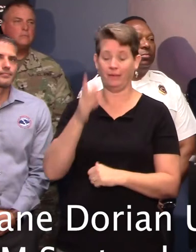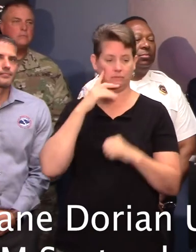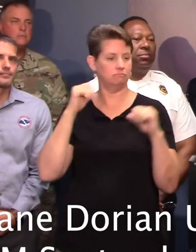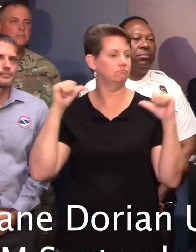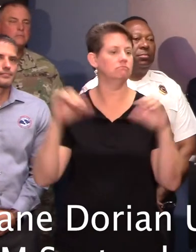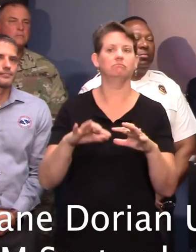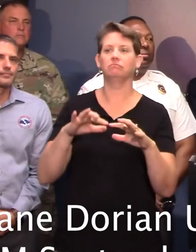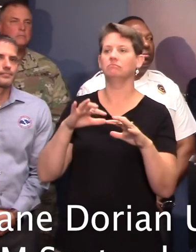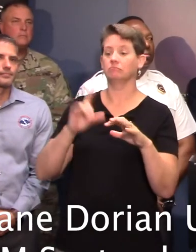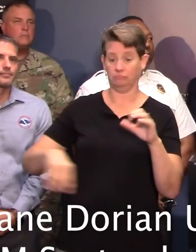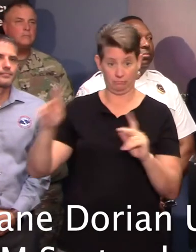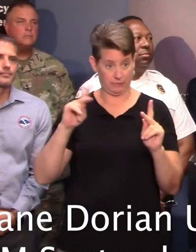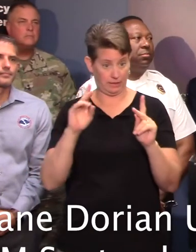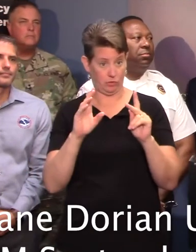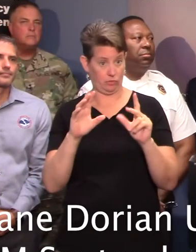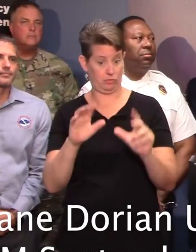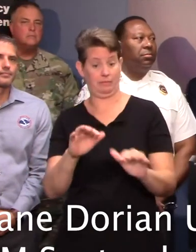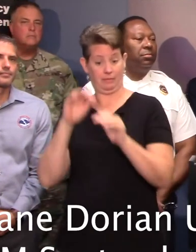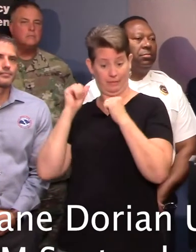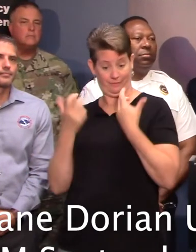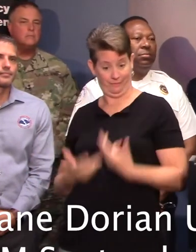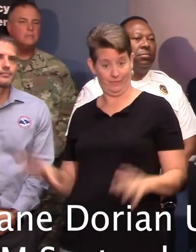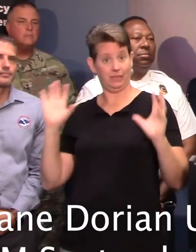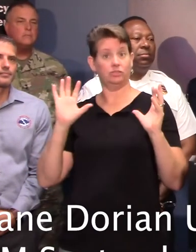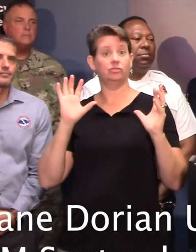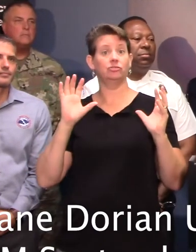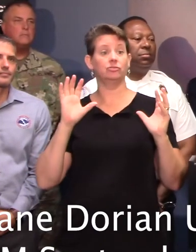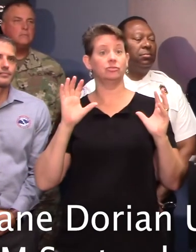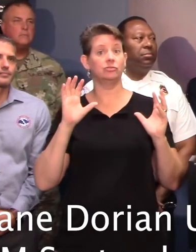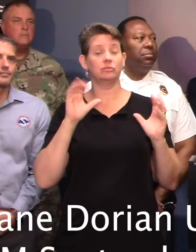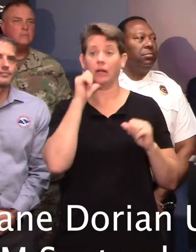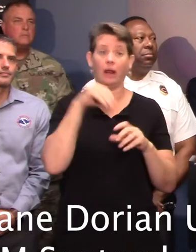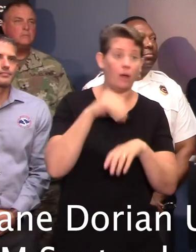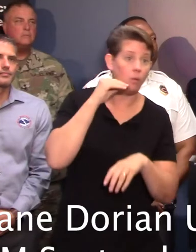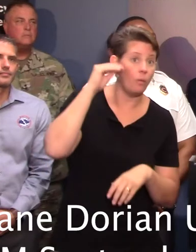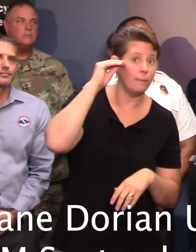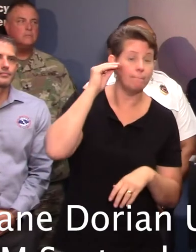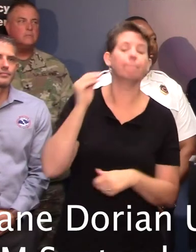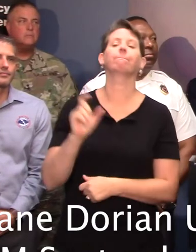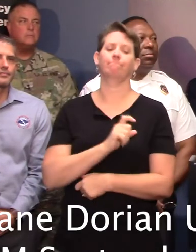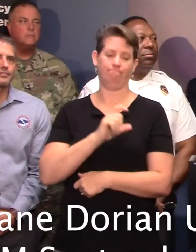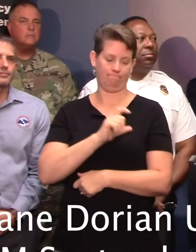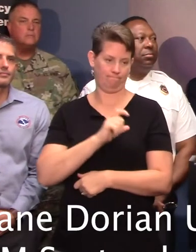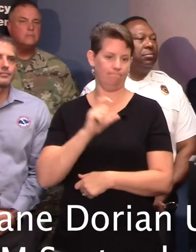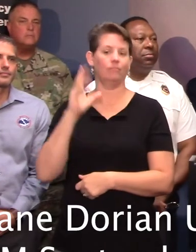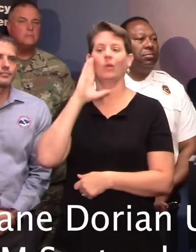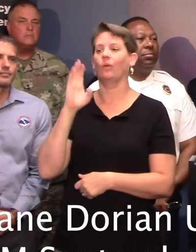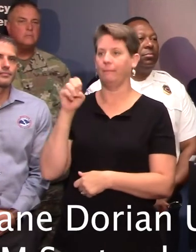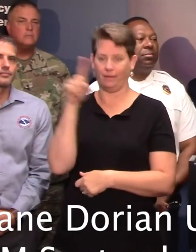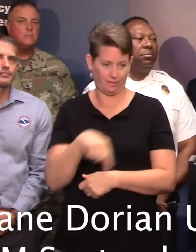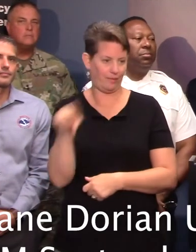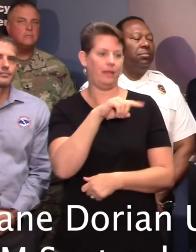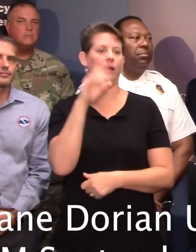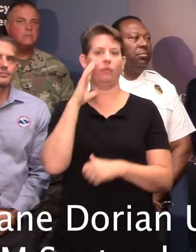when this evacuation is over and people have left their homes. These law enforcement officers will